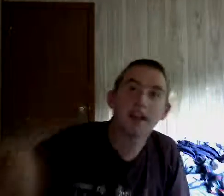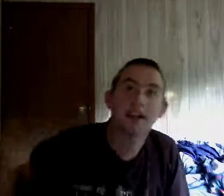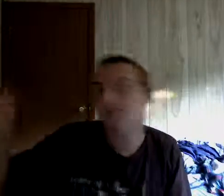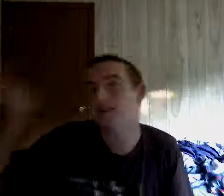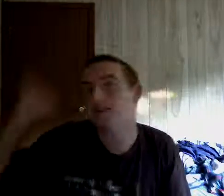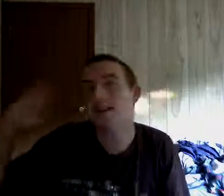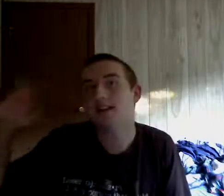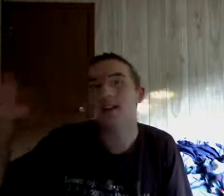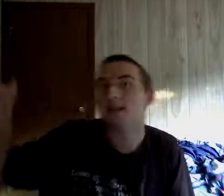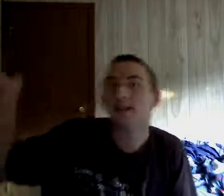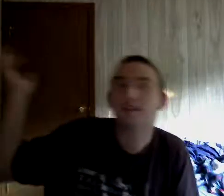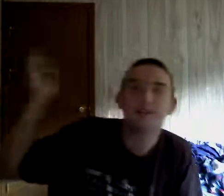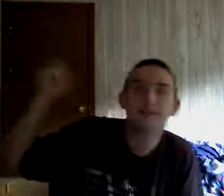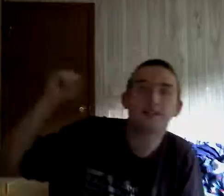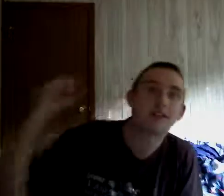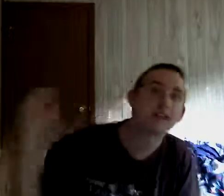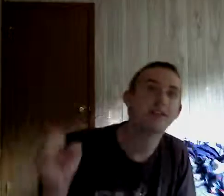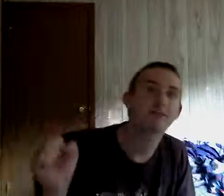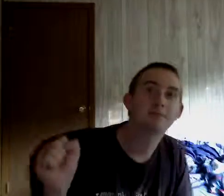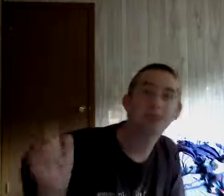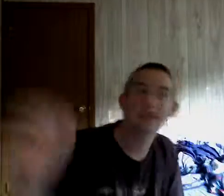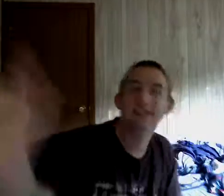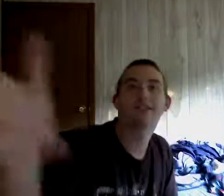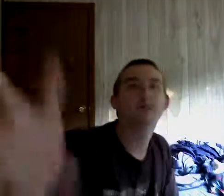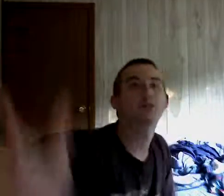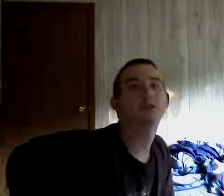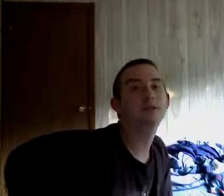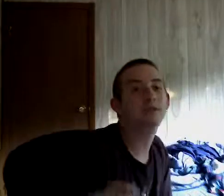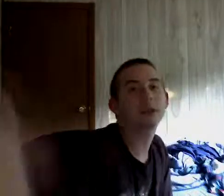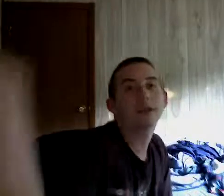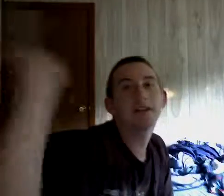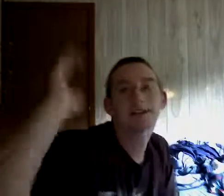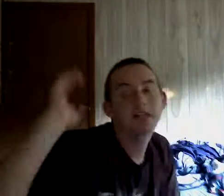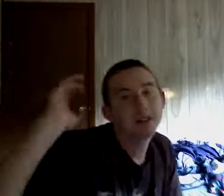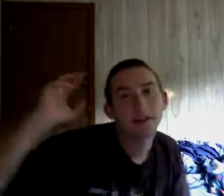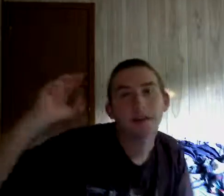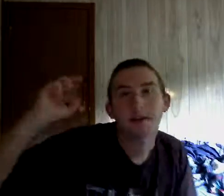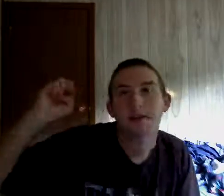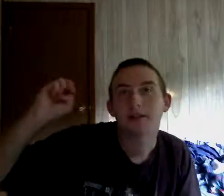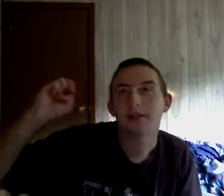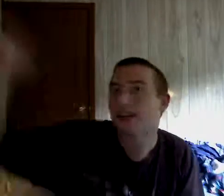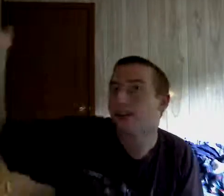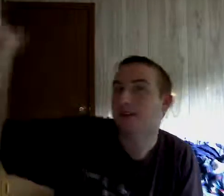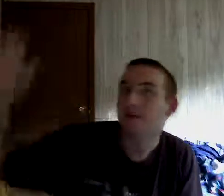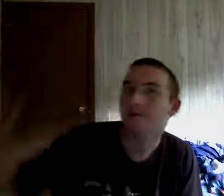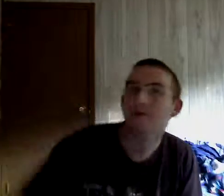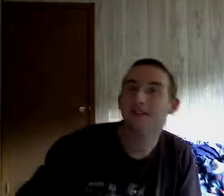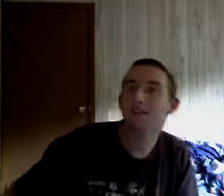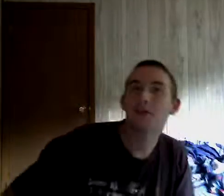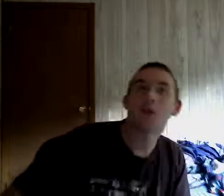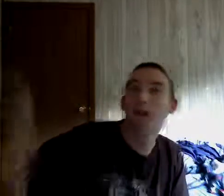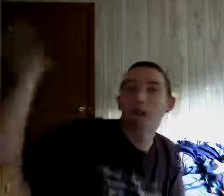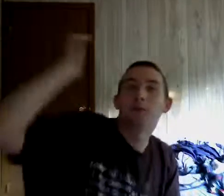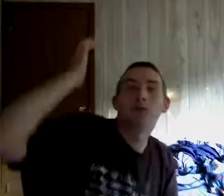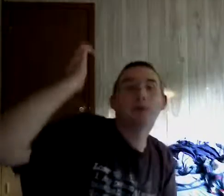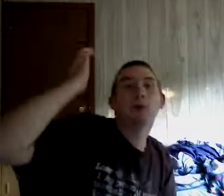I could be like anywhere, or I could send this to you, or whatever, I don't know. This is a random video